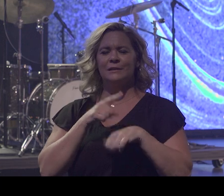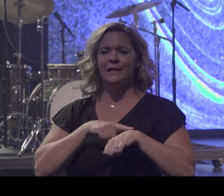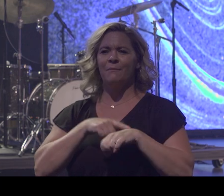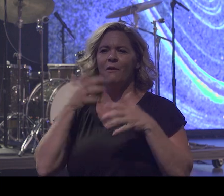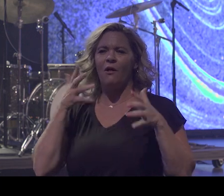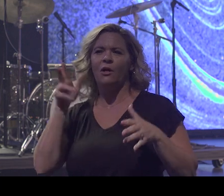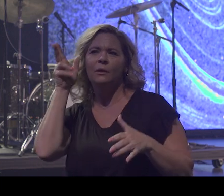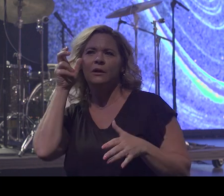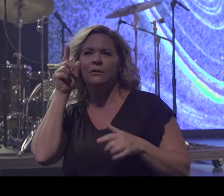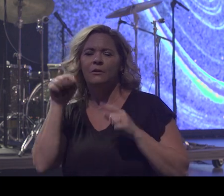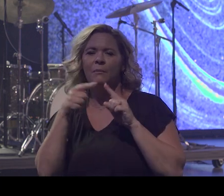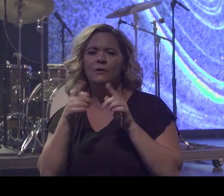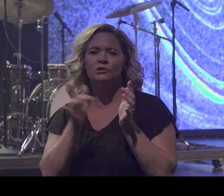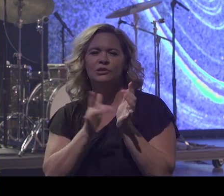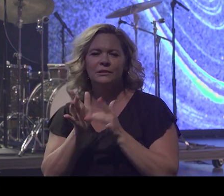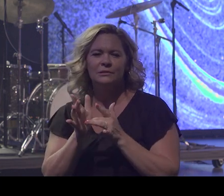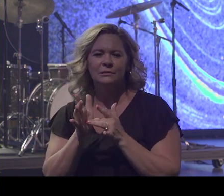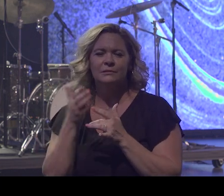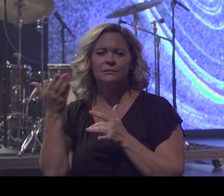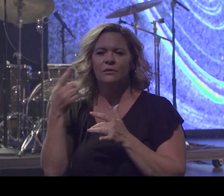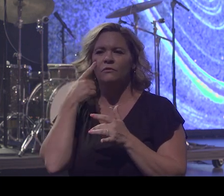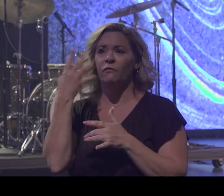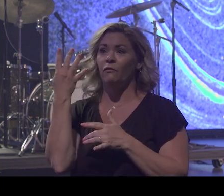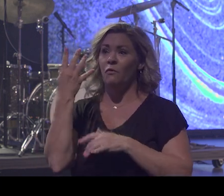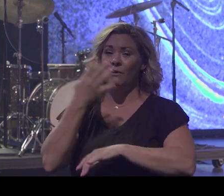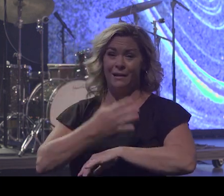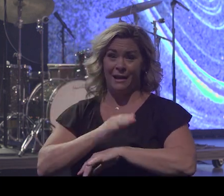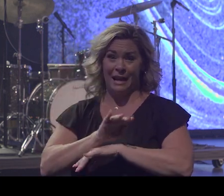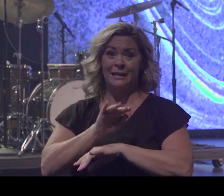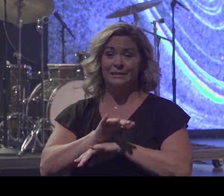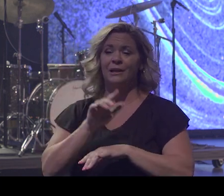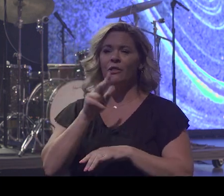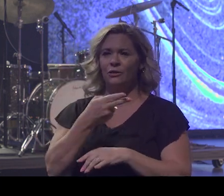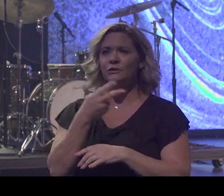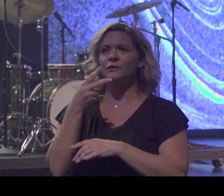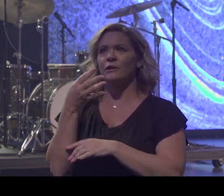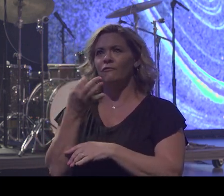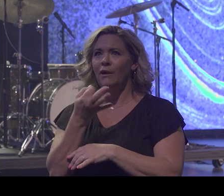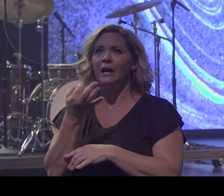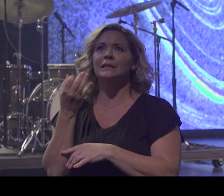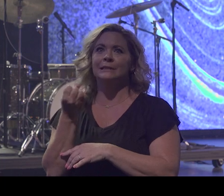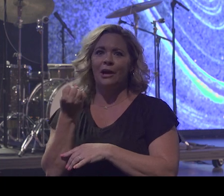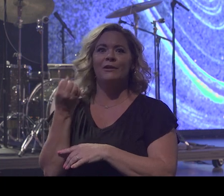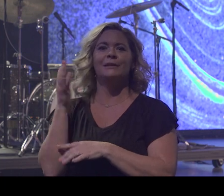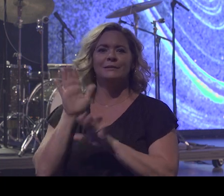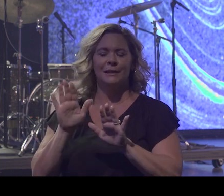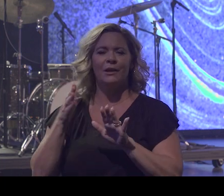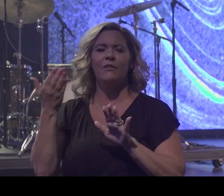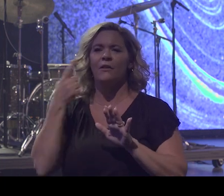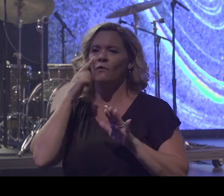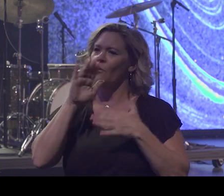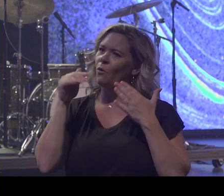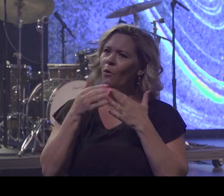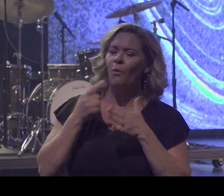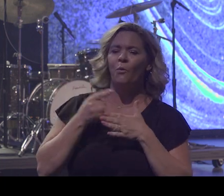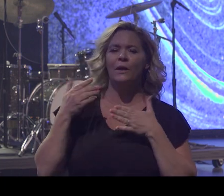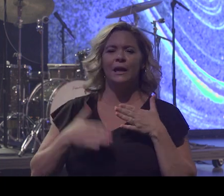Jesus. I was there for four nights. I remember Thursday, Friday, Saturday, Sunday. I was there for that whole weekend. And all I did the whole